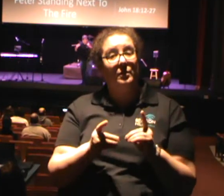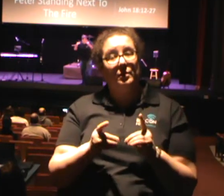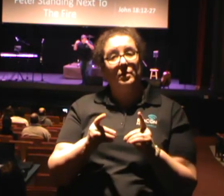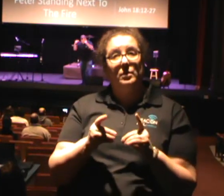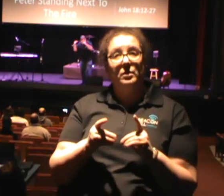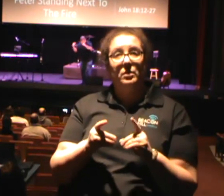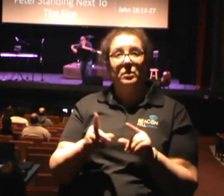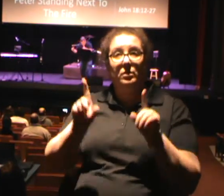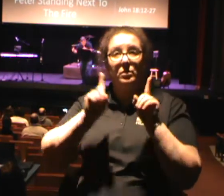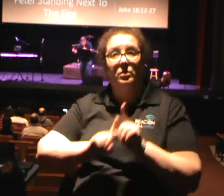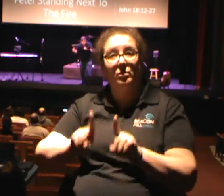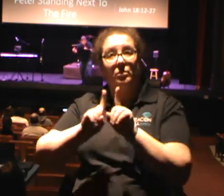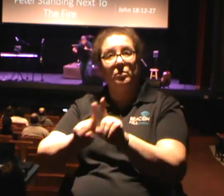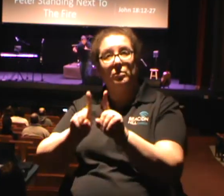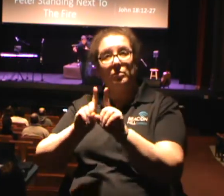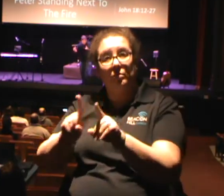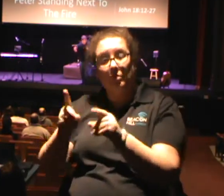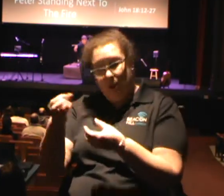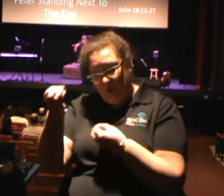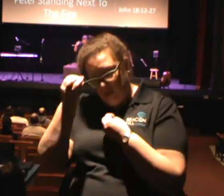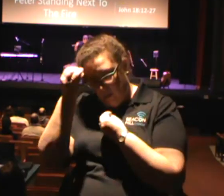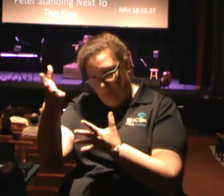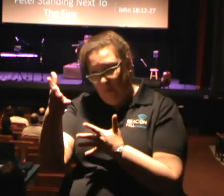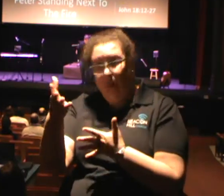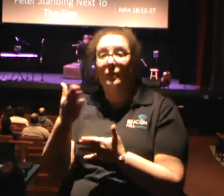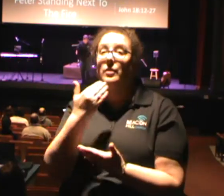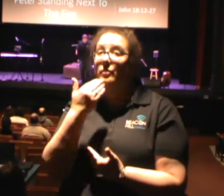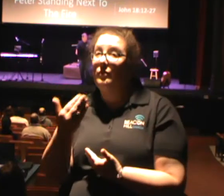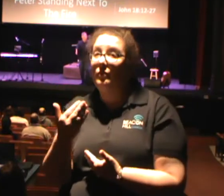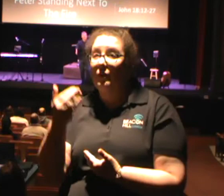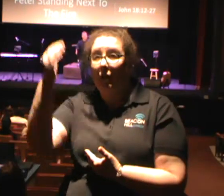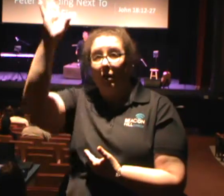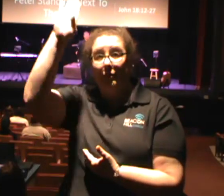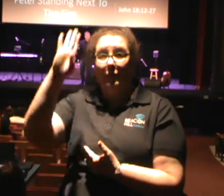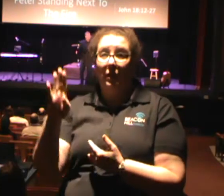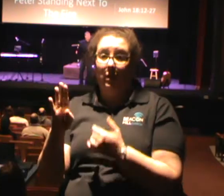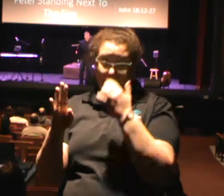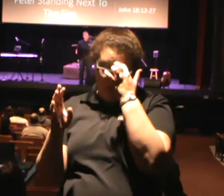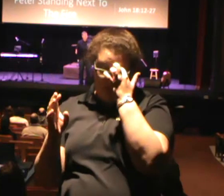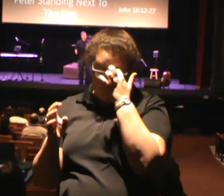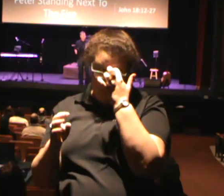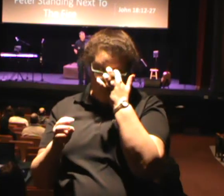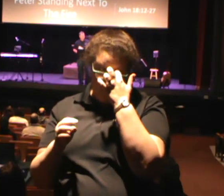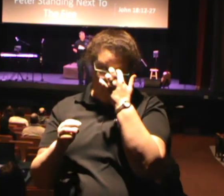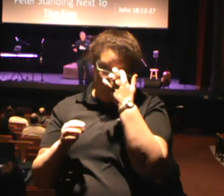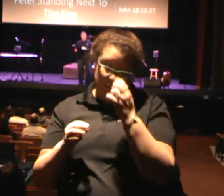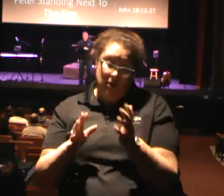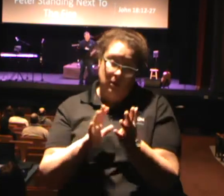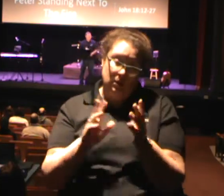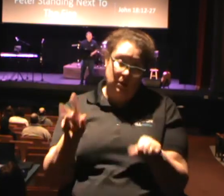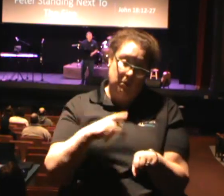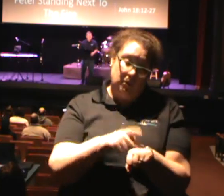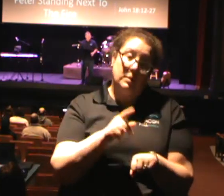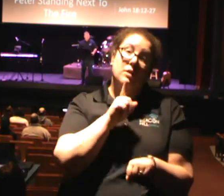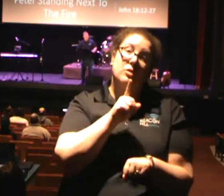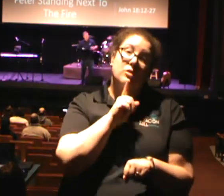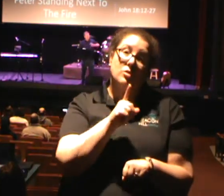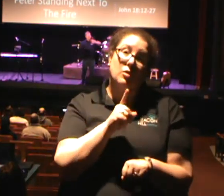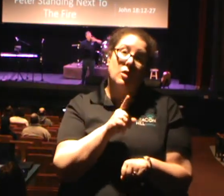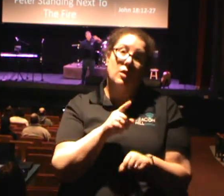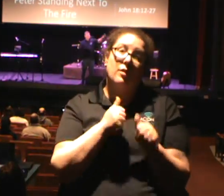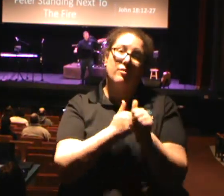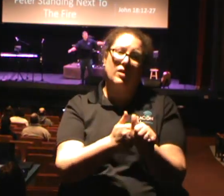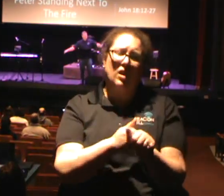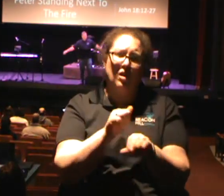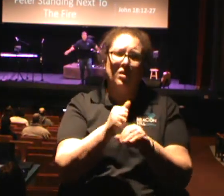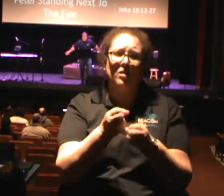godly and not the ungodly. Peter should have followed the counsel of Jesus. And gotten out of there when he said